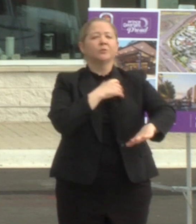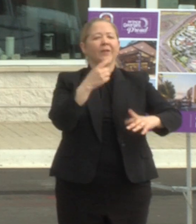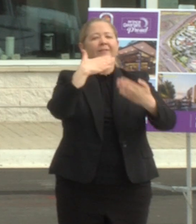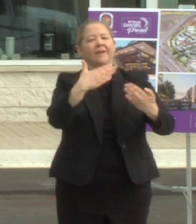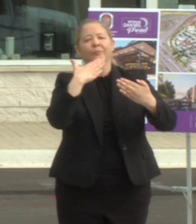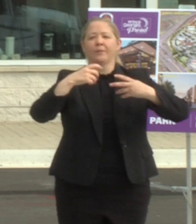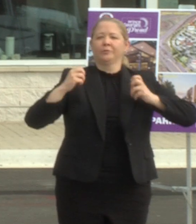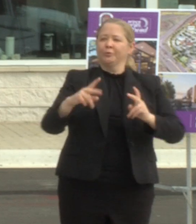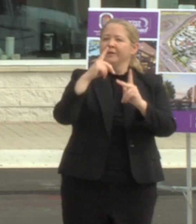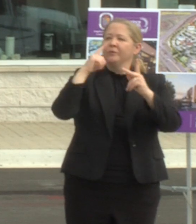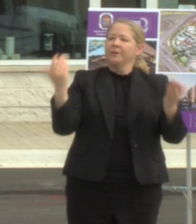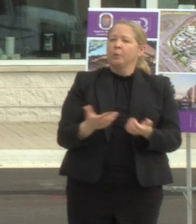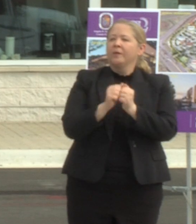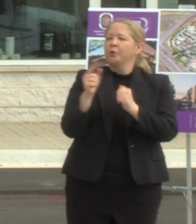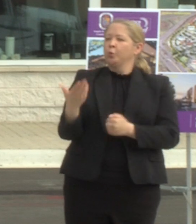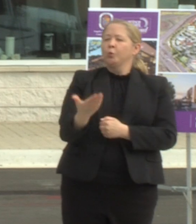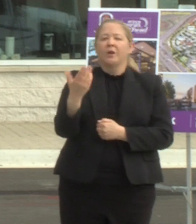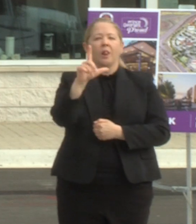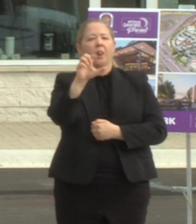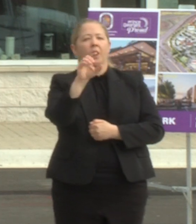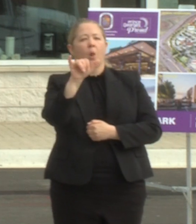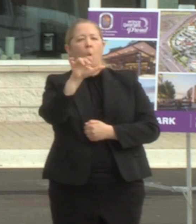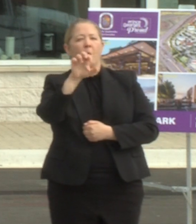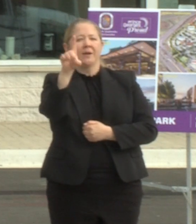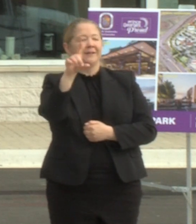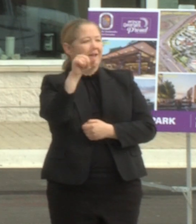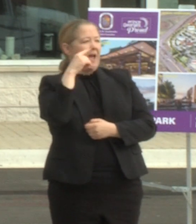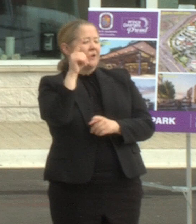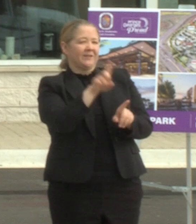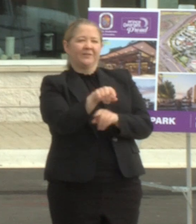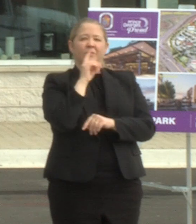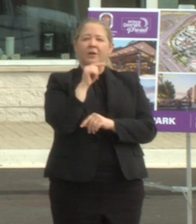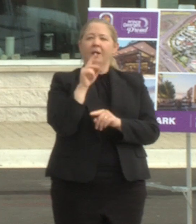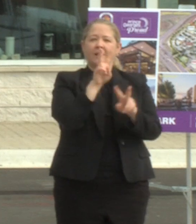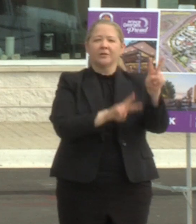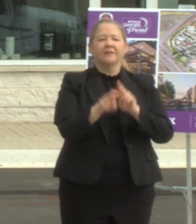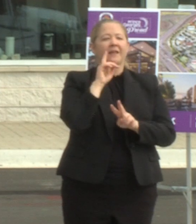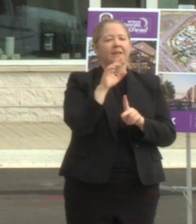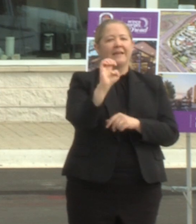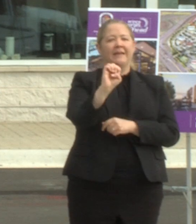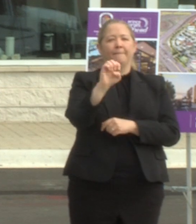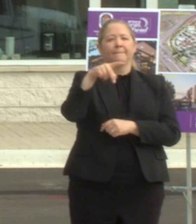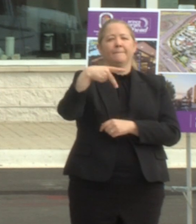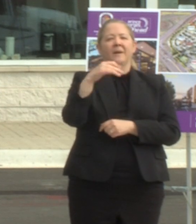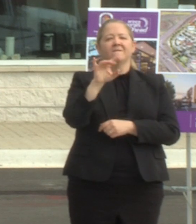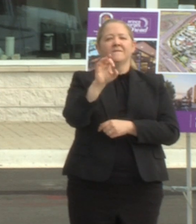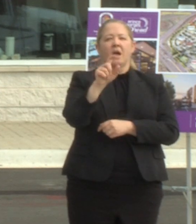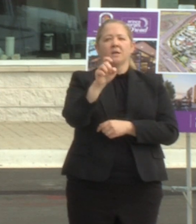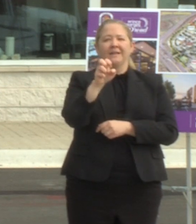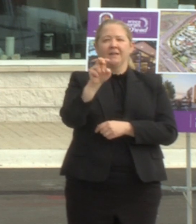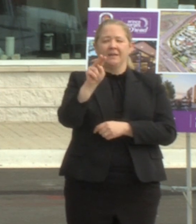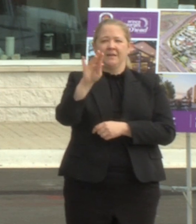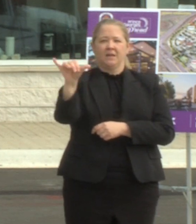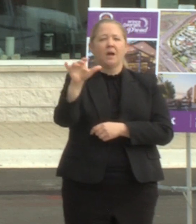here with you lloyd to celebrate and to really look at the uh uh 6500 central avenue epiphany apartments which will be over 100 units